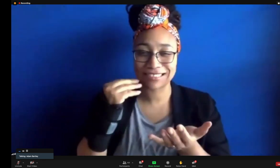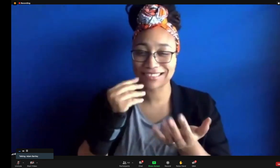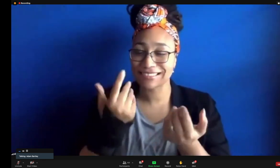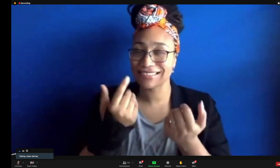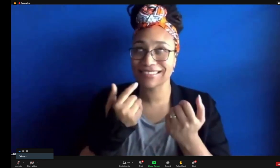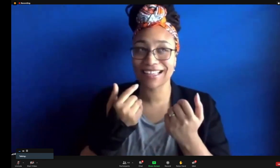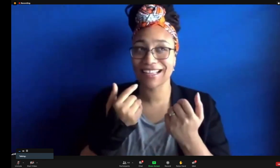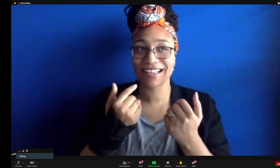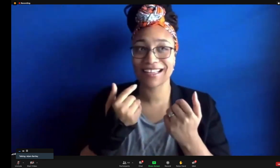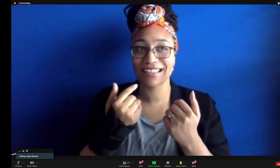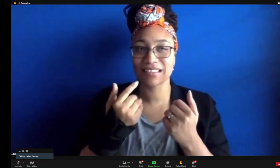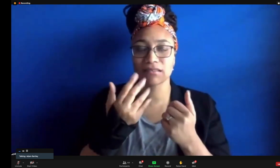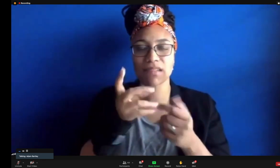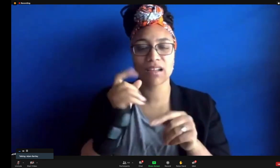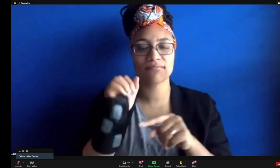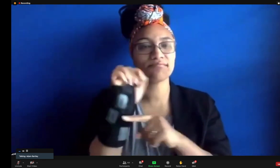again, such an experience.